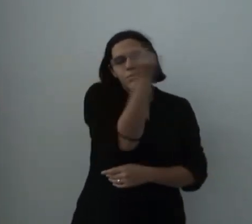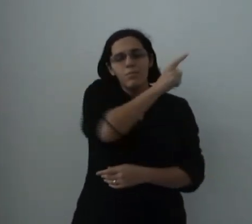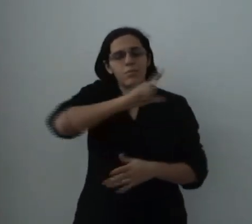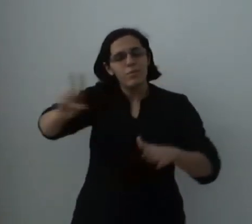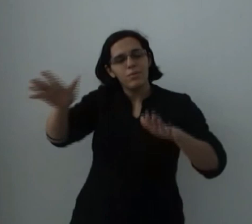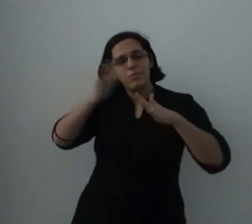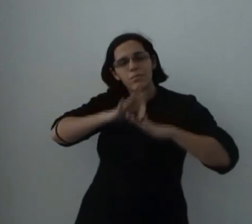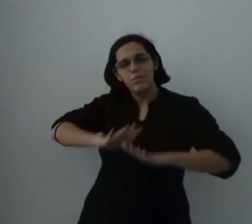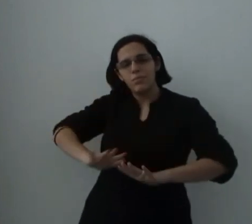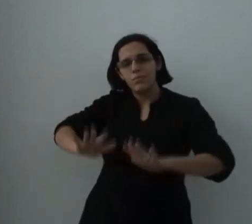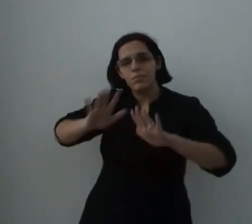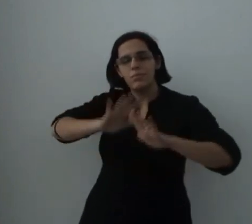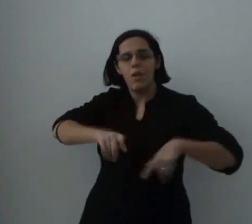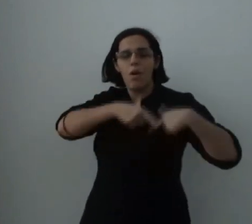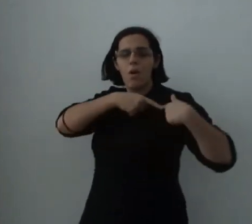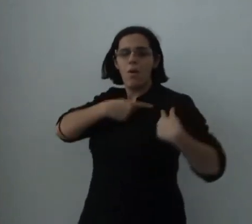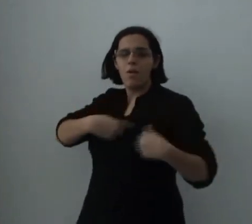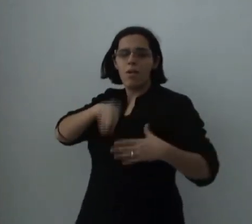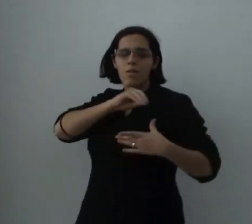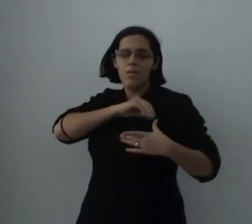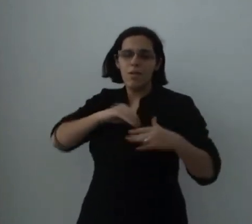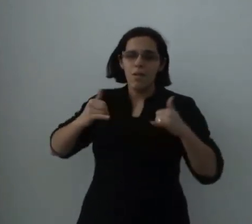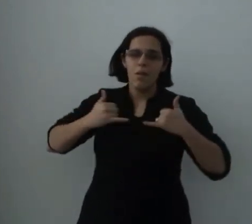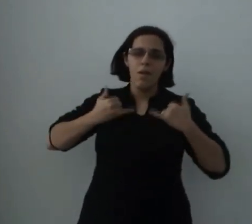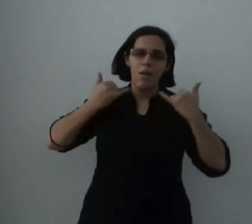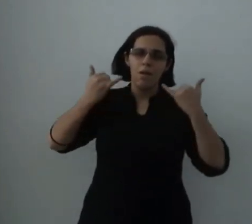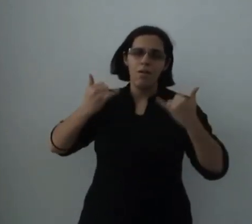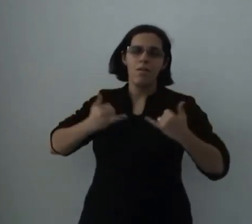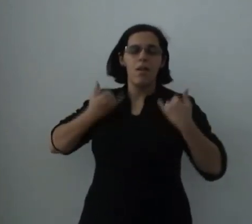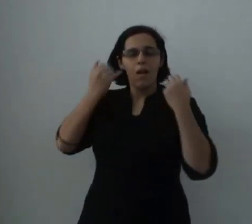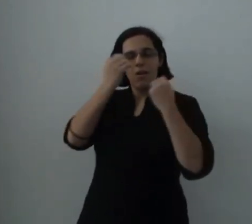with all below. I heard his love is innocent.